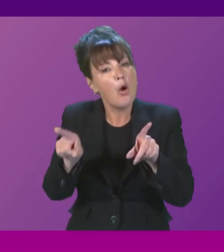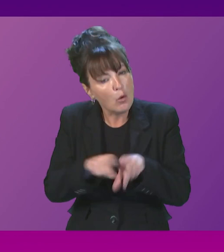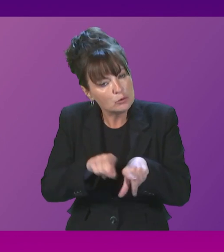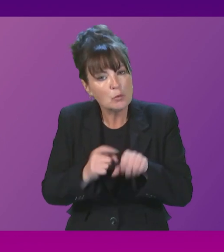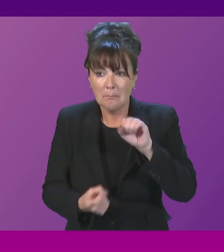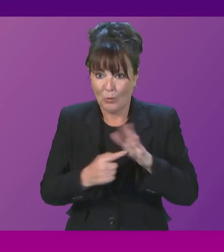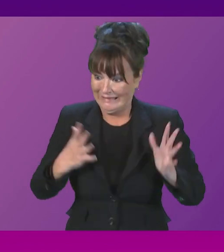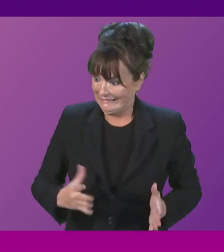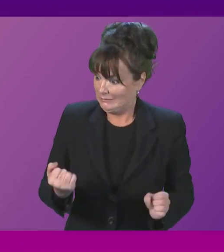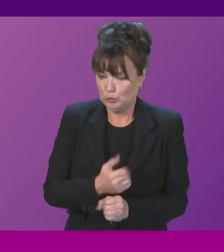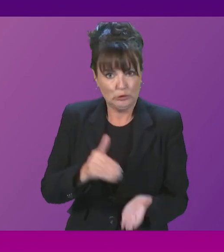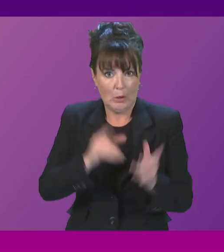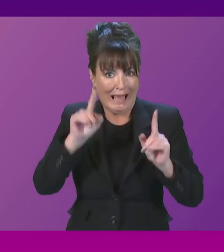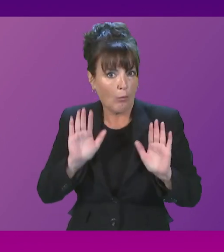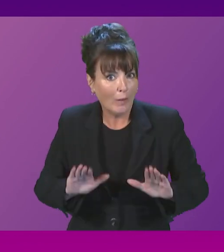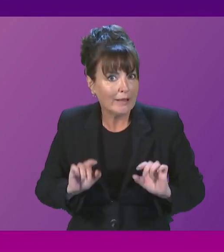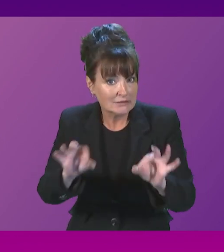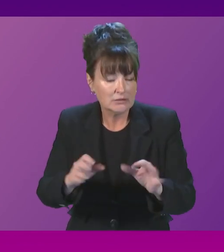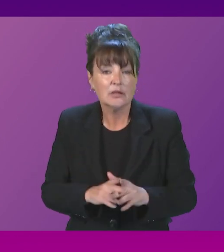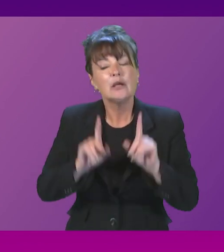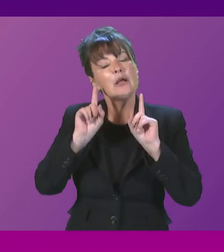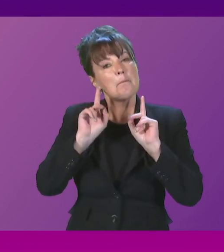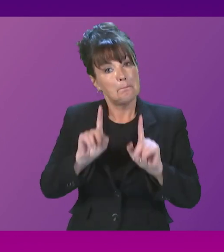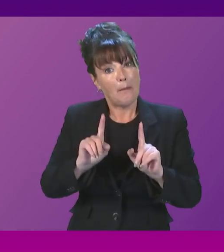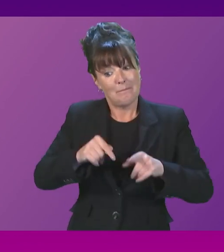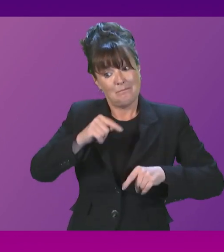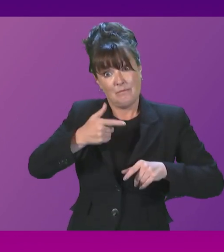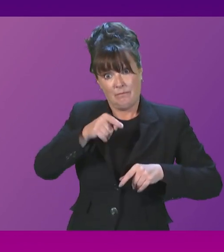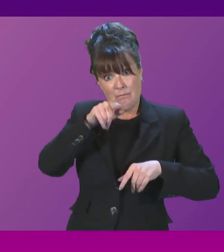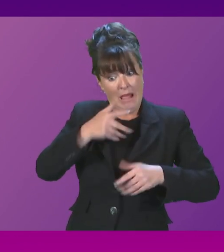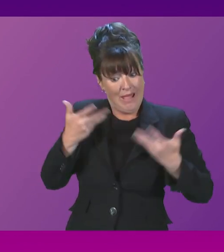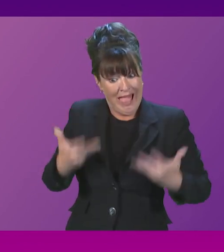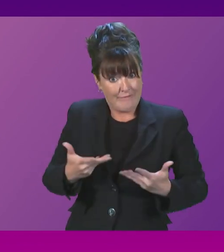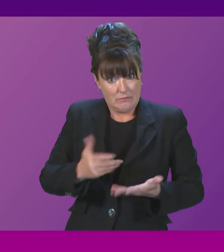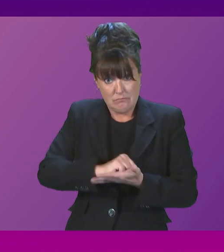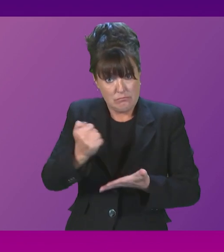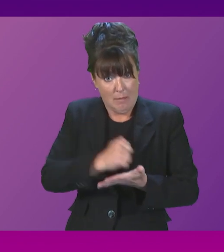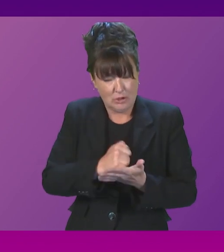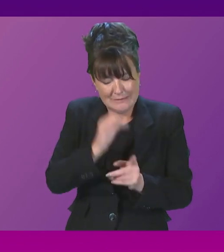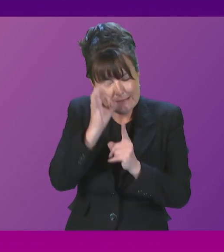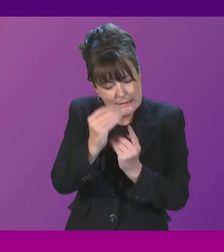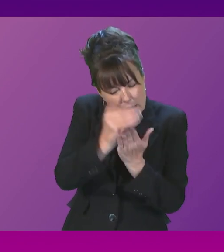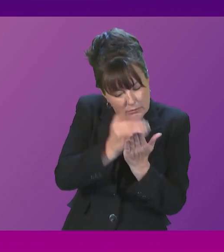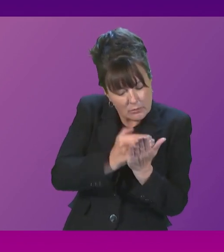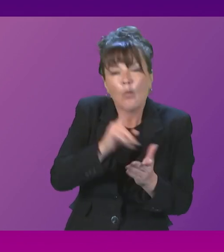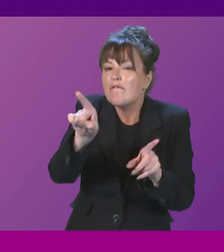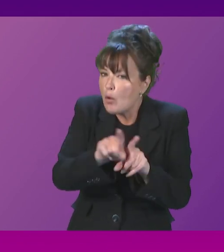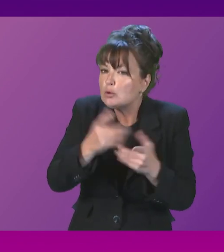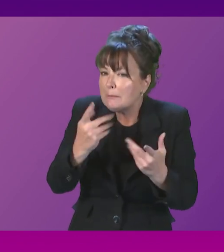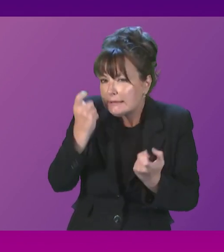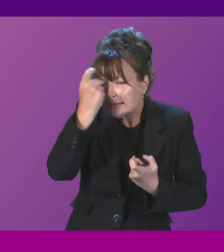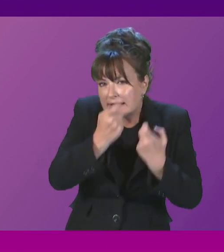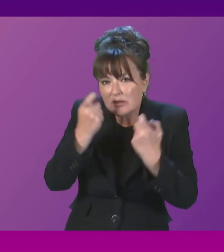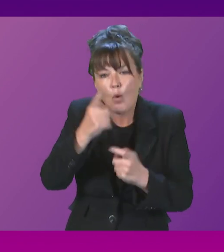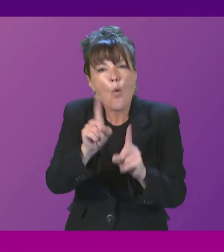urgent action. However, in advance of our detailed proposals being published, we have also been carefully considering reasonable